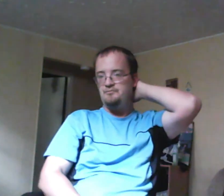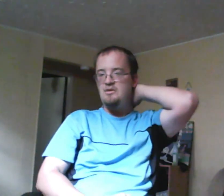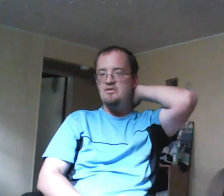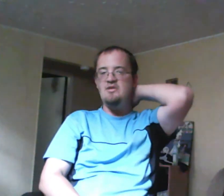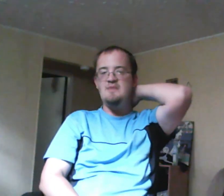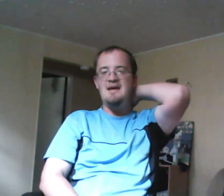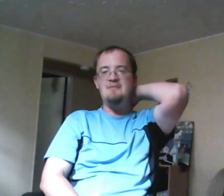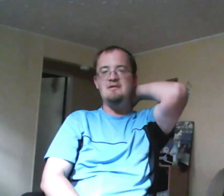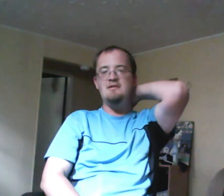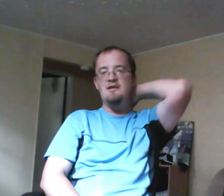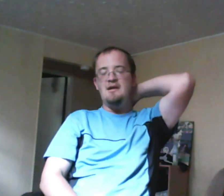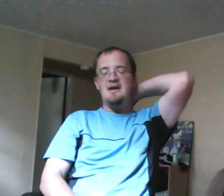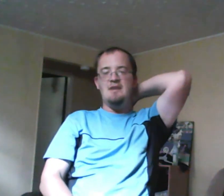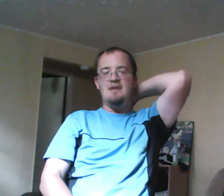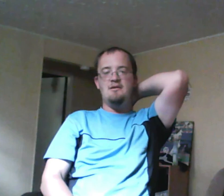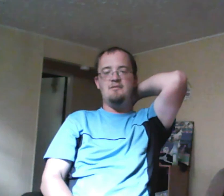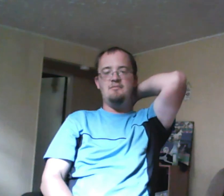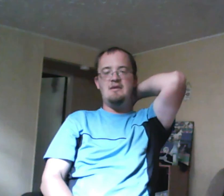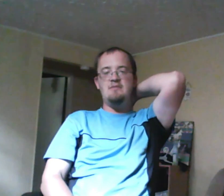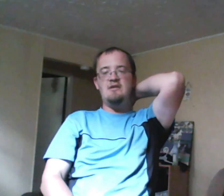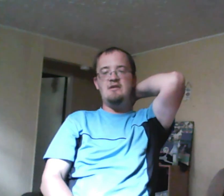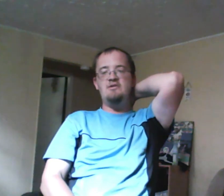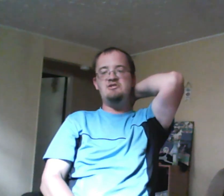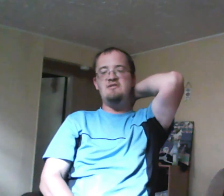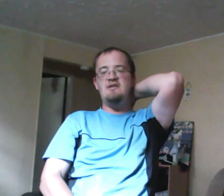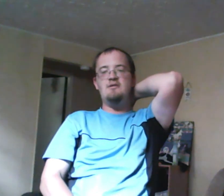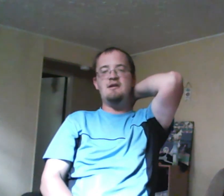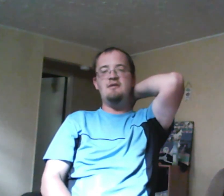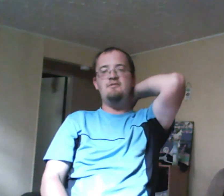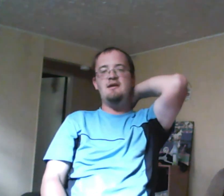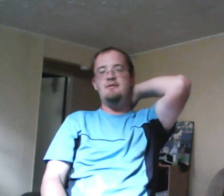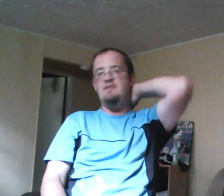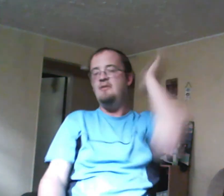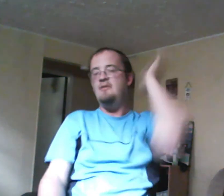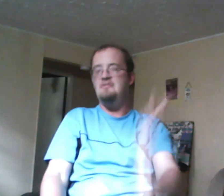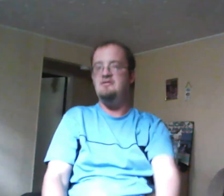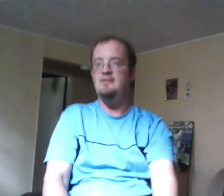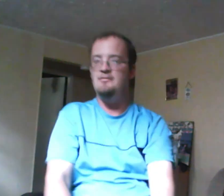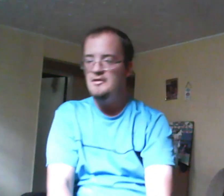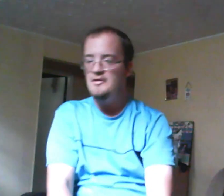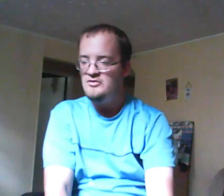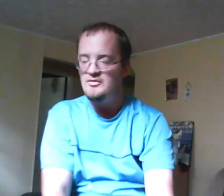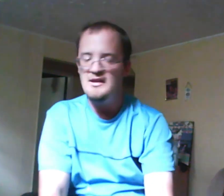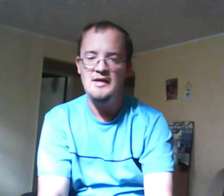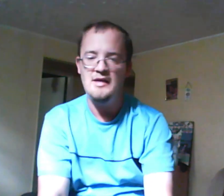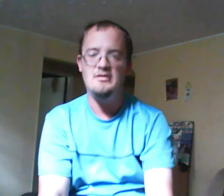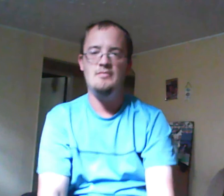what happened and Maya becomes a hero she and Sig go to California we don't know what happens to them do we care I don't know but anyway thanks for